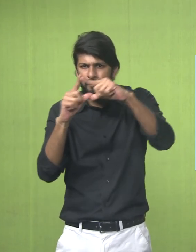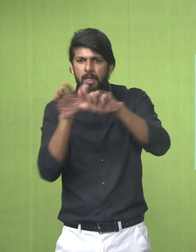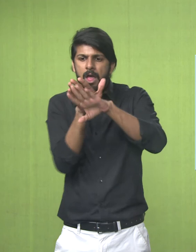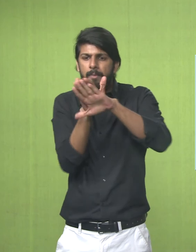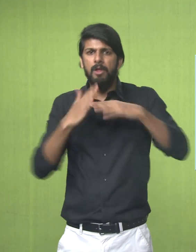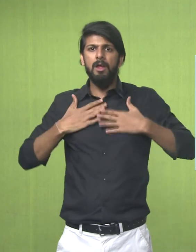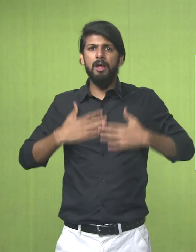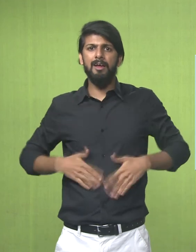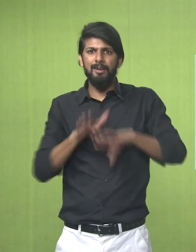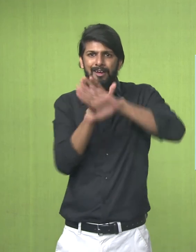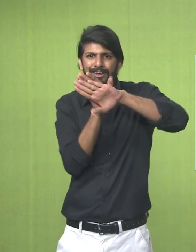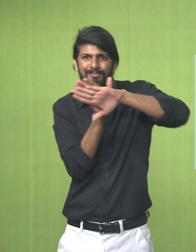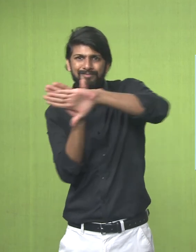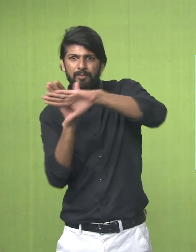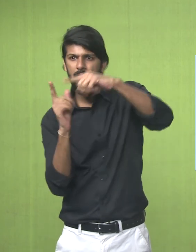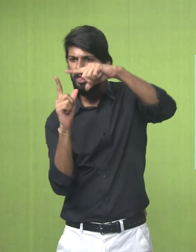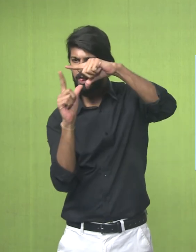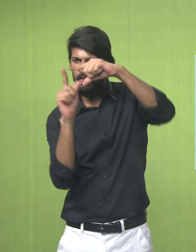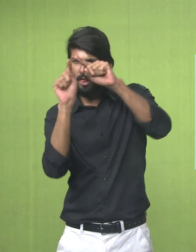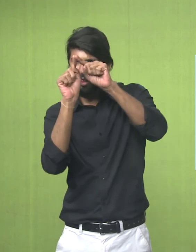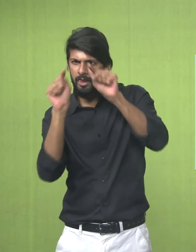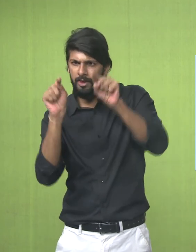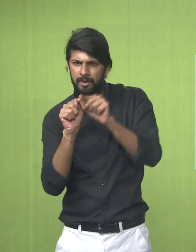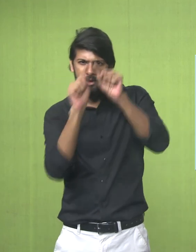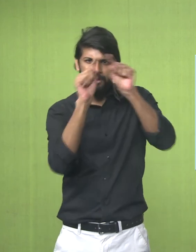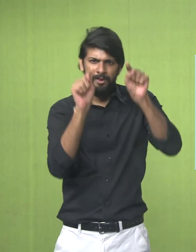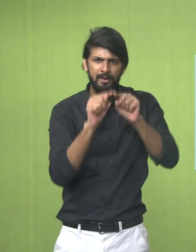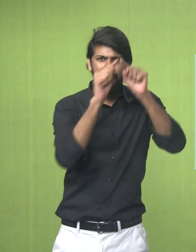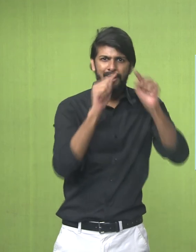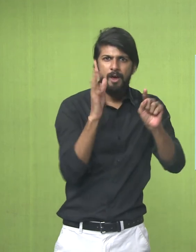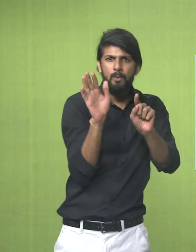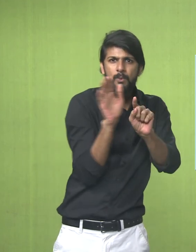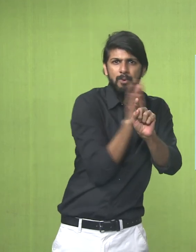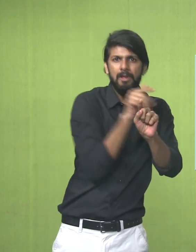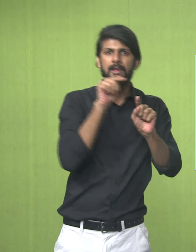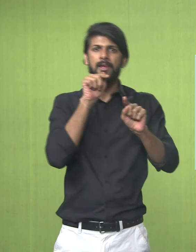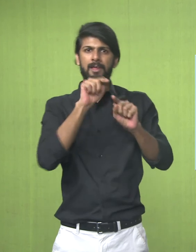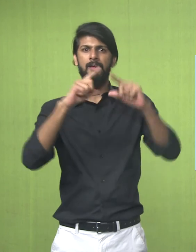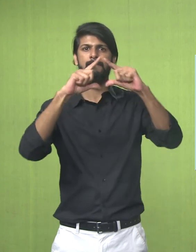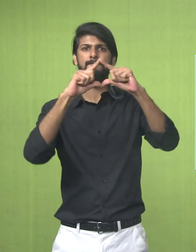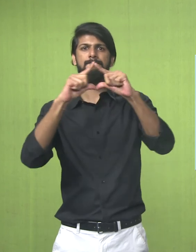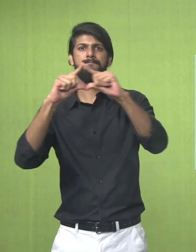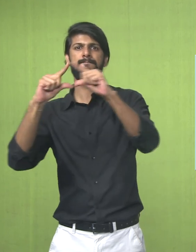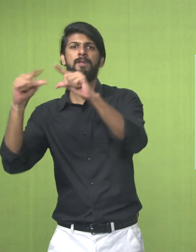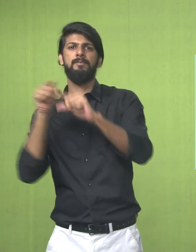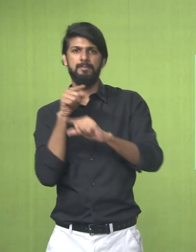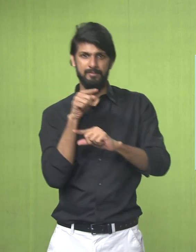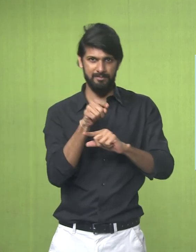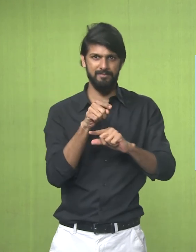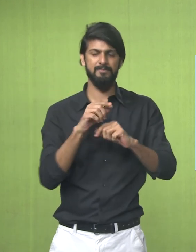Front Front Side Of The Pot The Triangular Design Inside The Fish's Body These Are The Scales